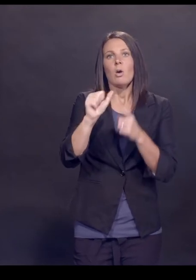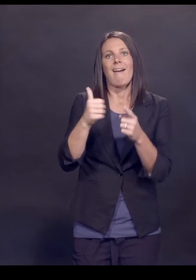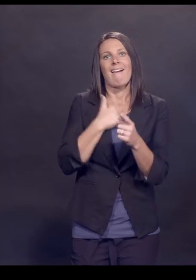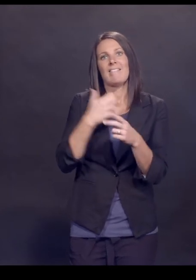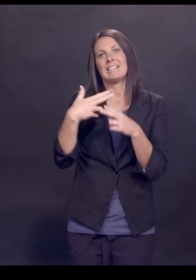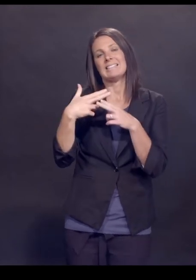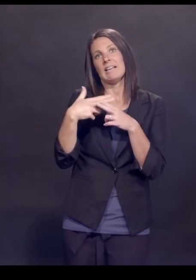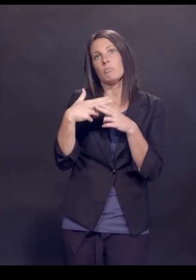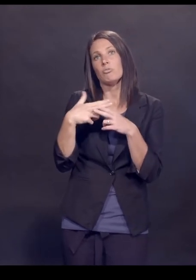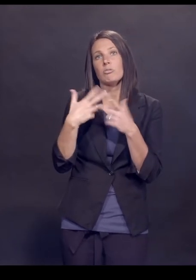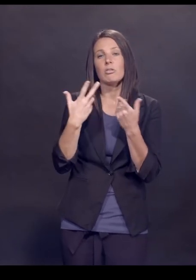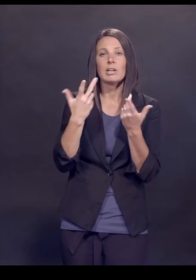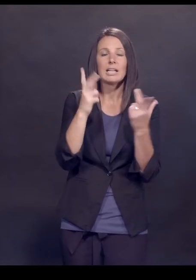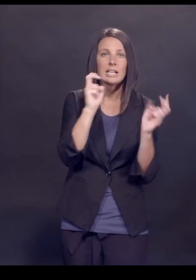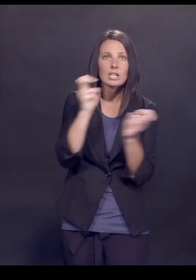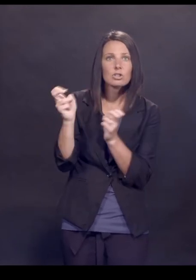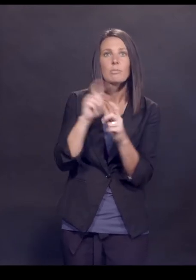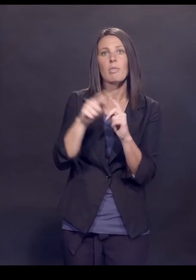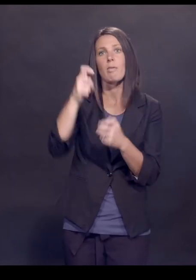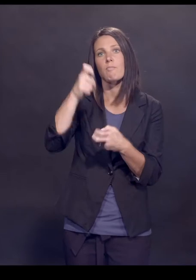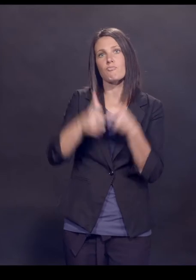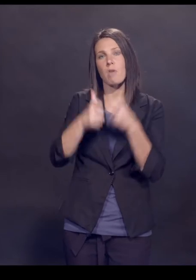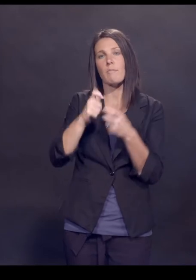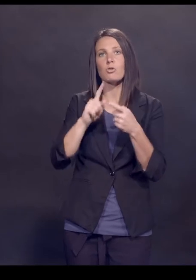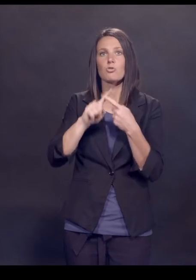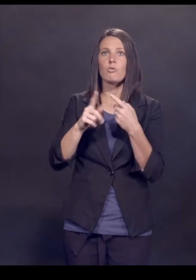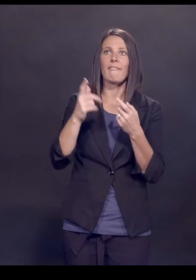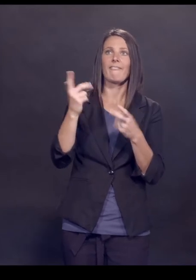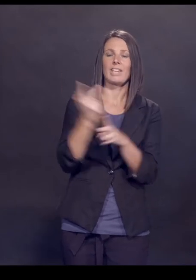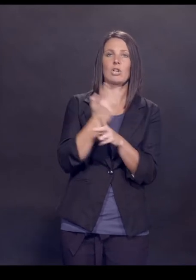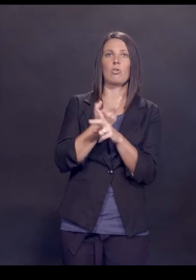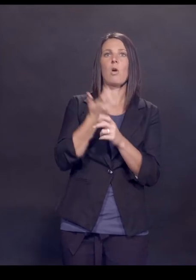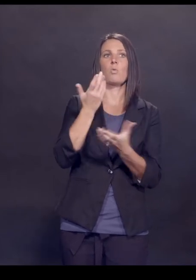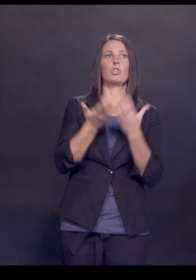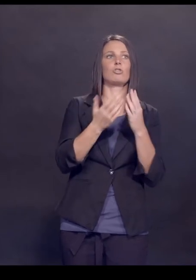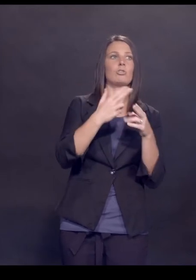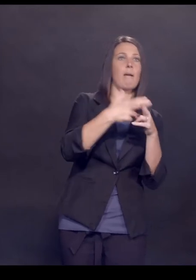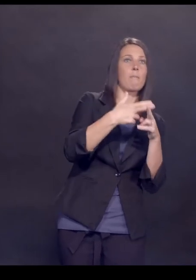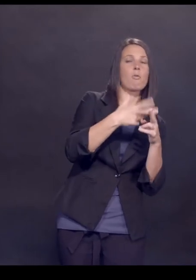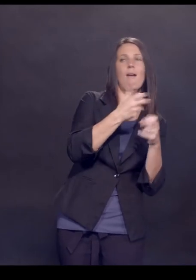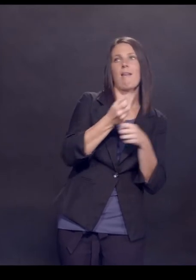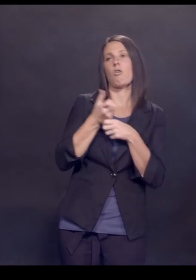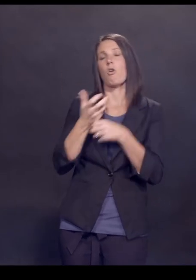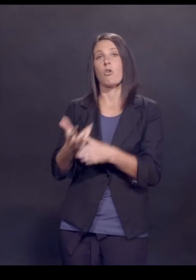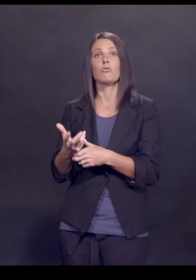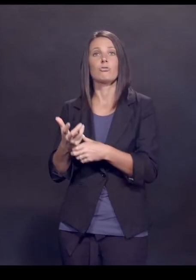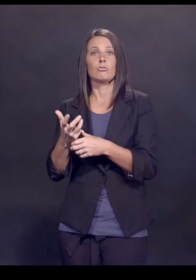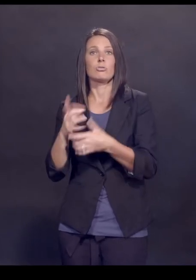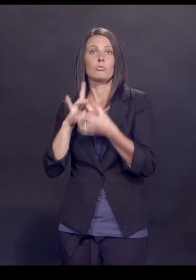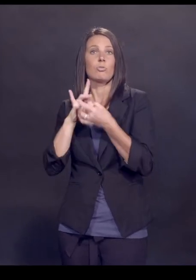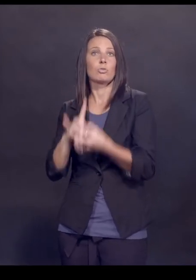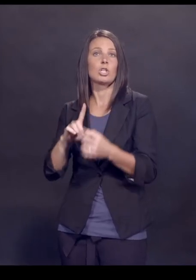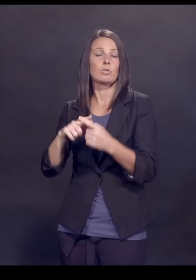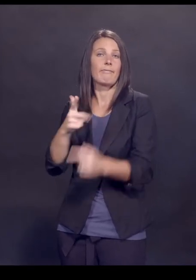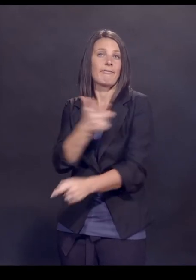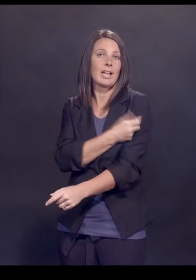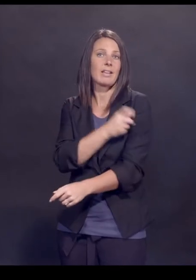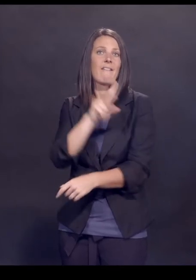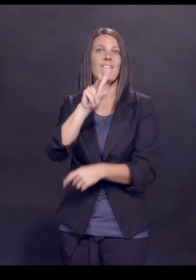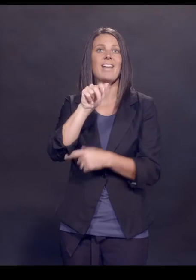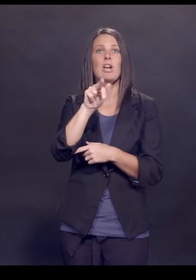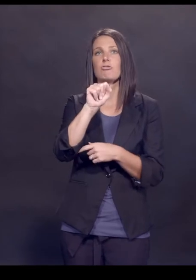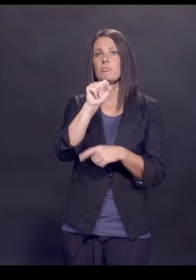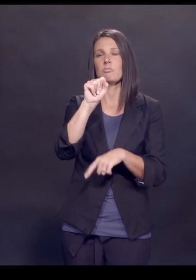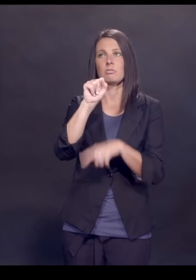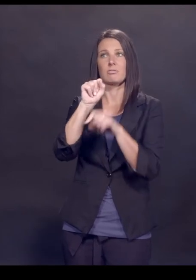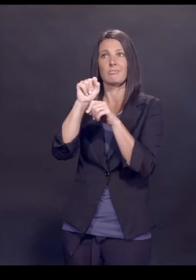these temporal associations, and the problem is distinguishing temporal associations from causal associations, and VAERS can't do